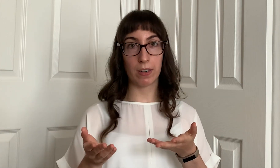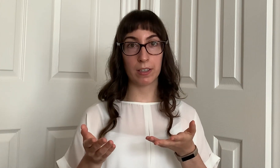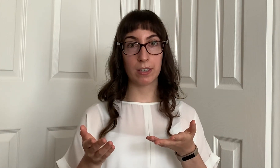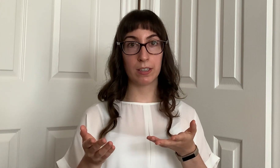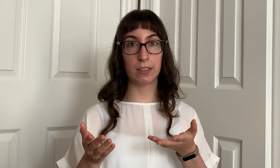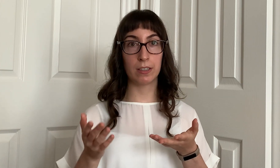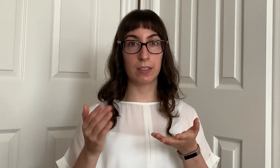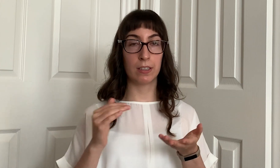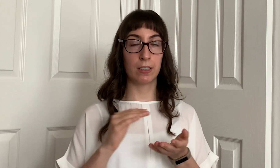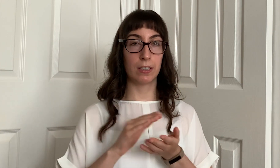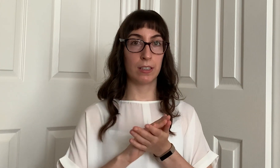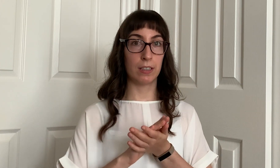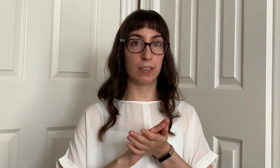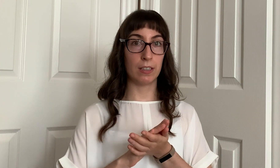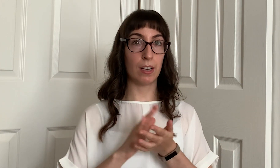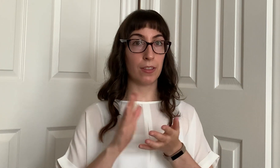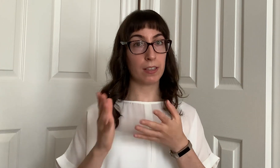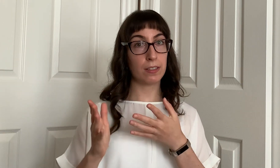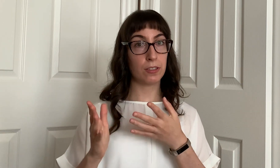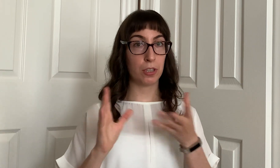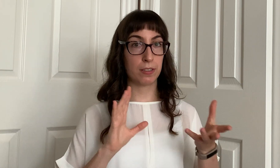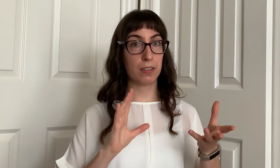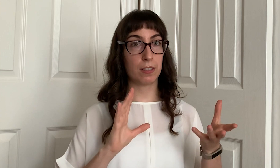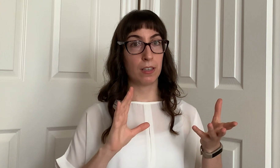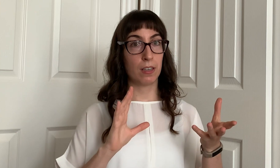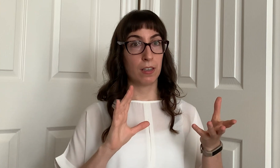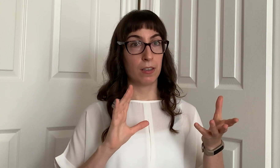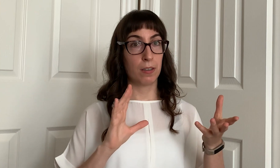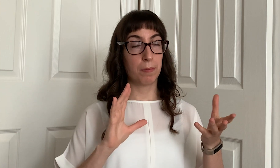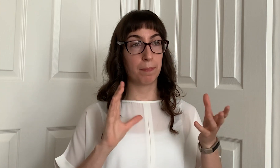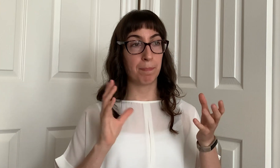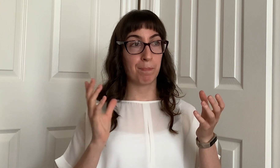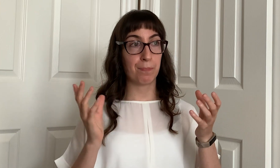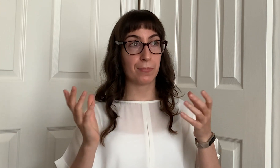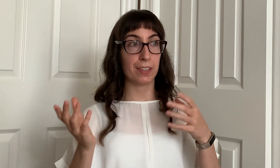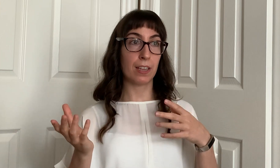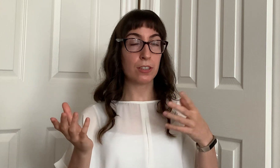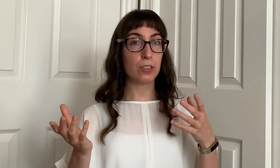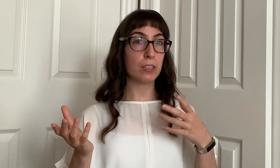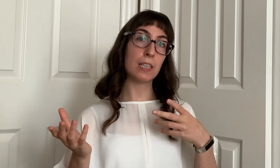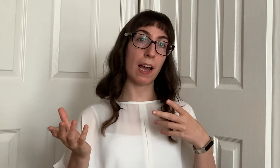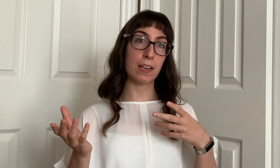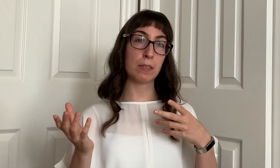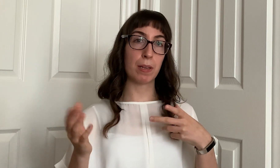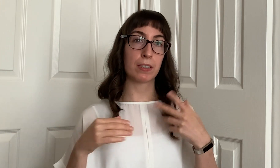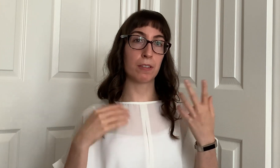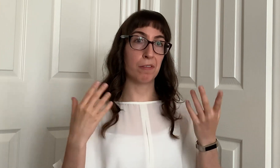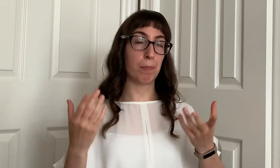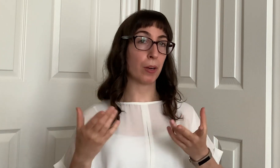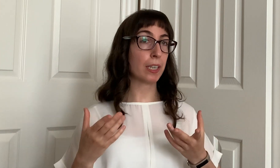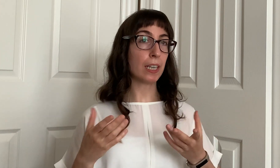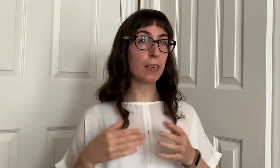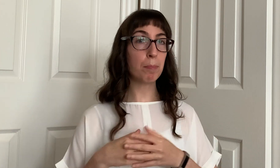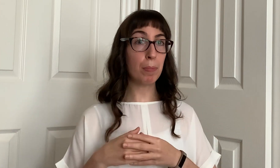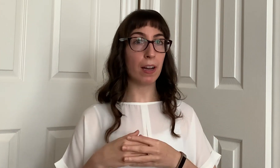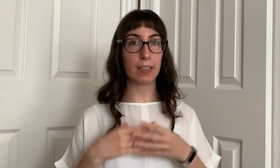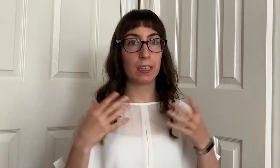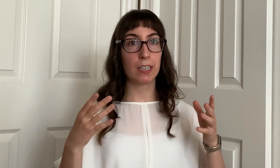are now that's just that's just an aspect of marketing but